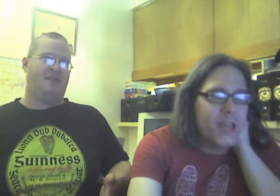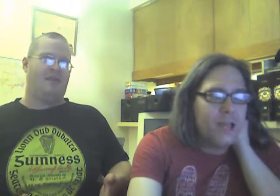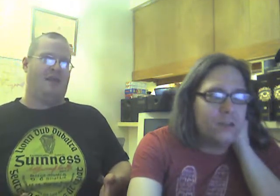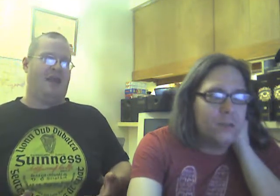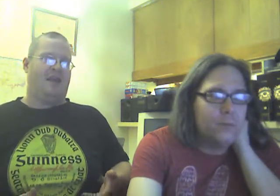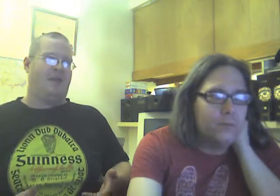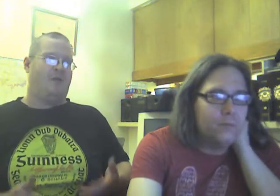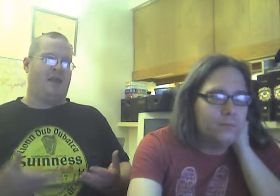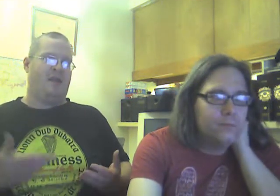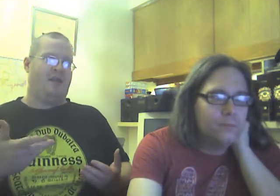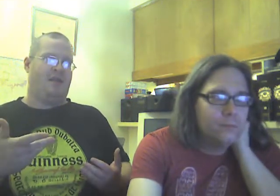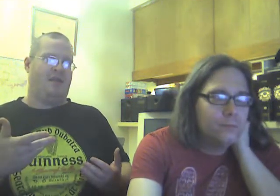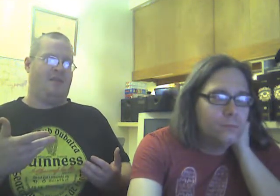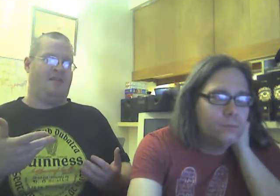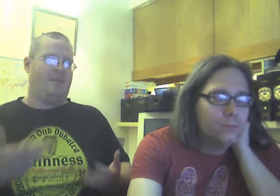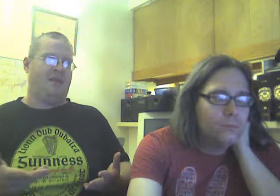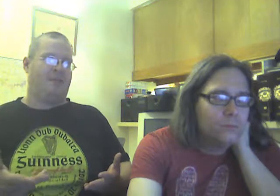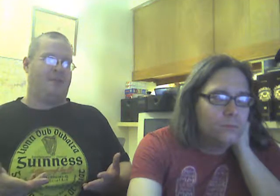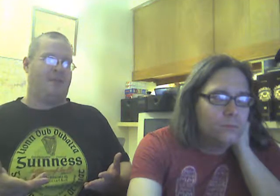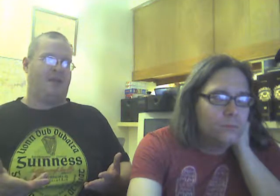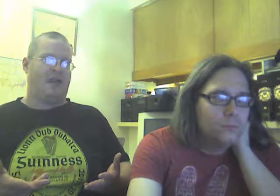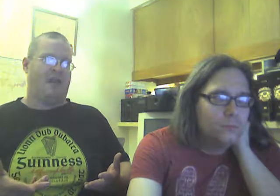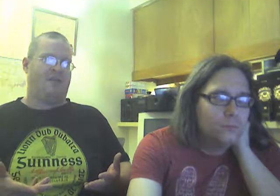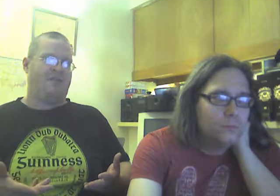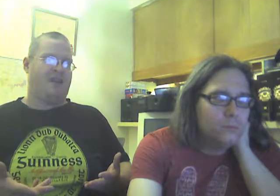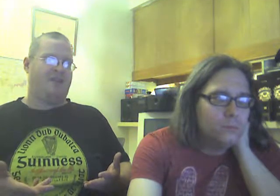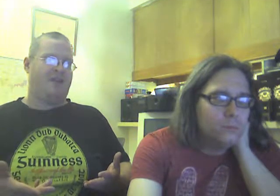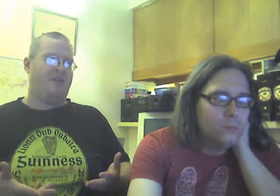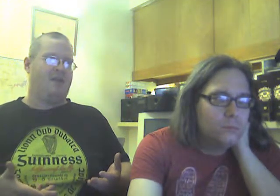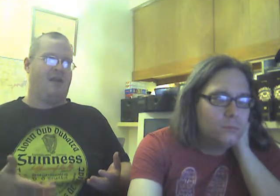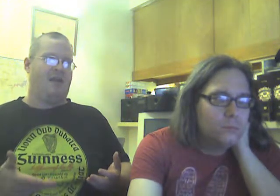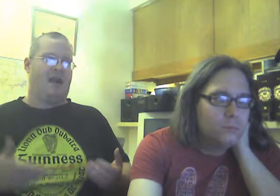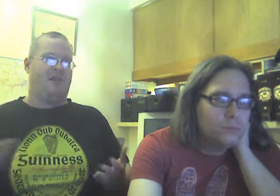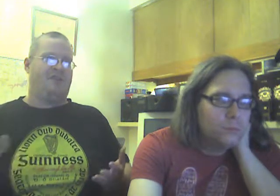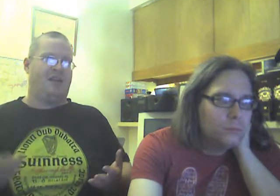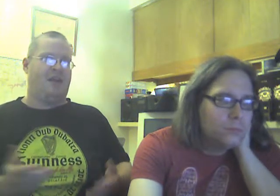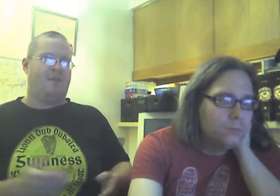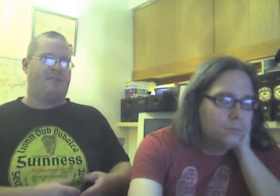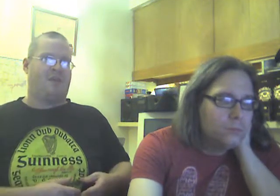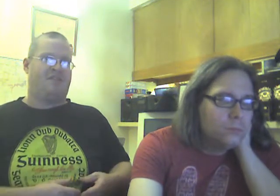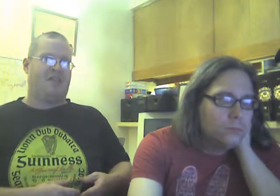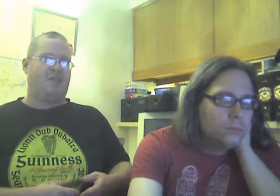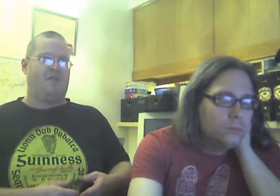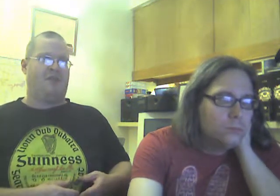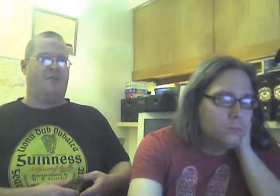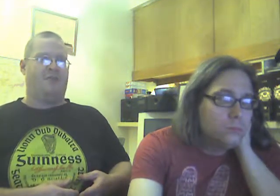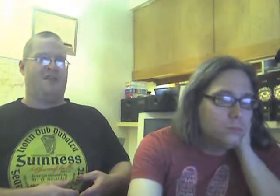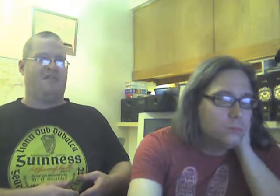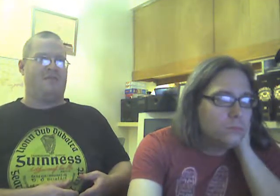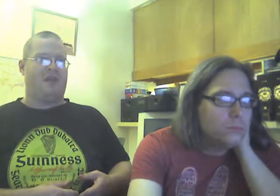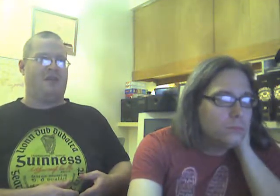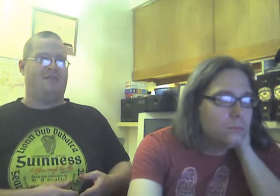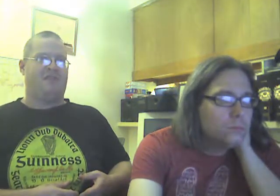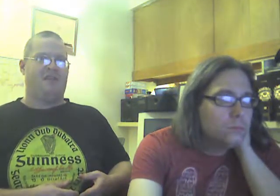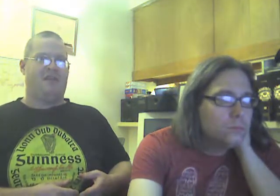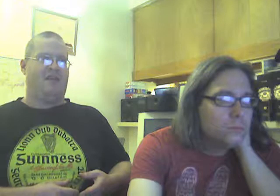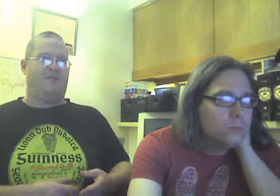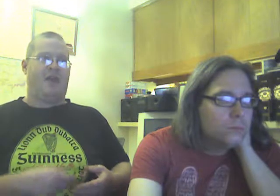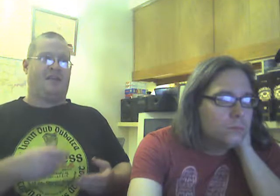Exactly. And you know what? Some of these people that are haters out there, I don't see them expressing their viewpoints in videos. In fact,